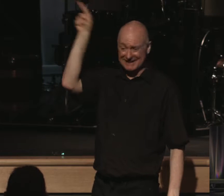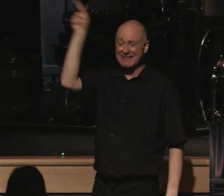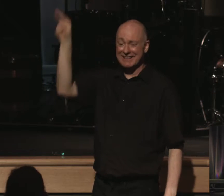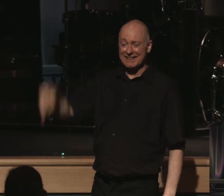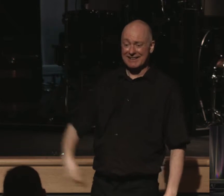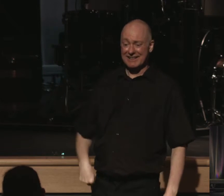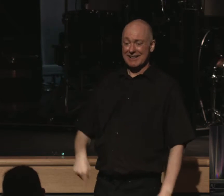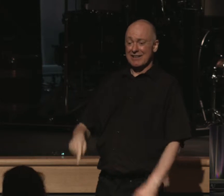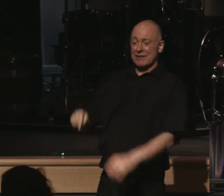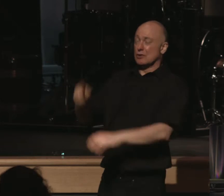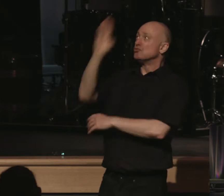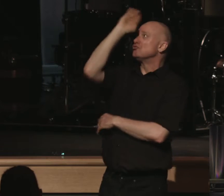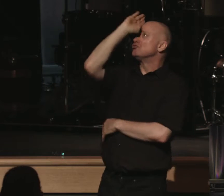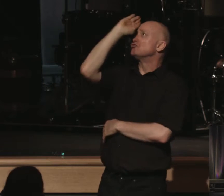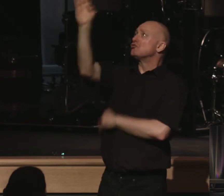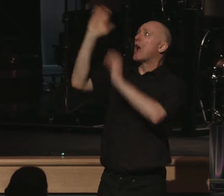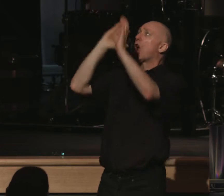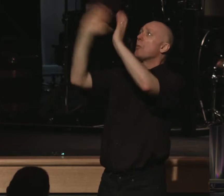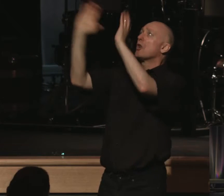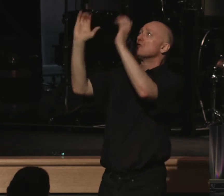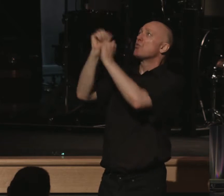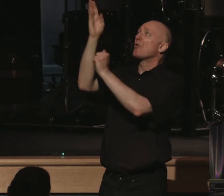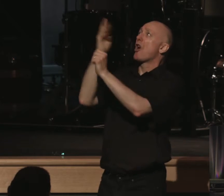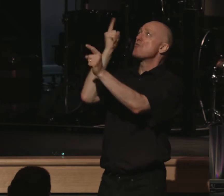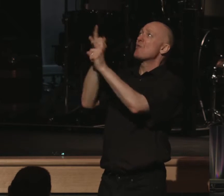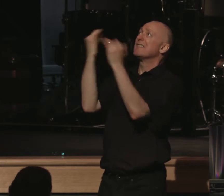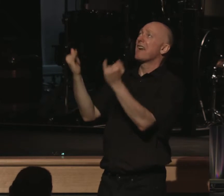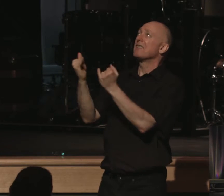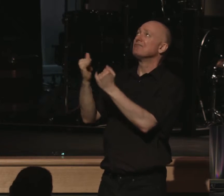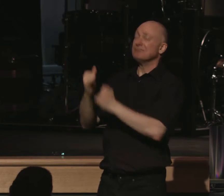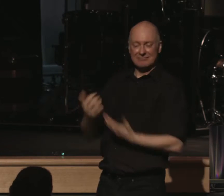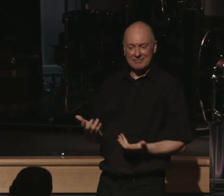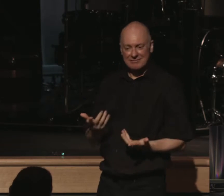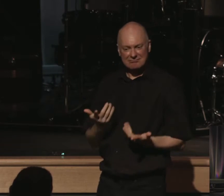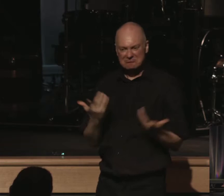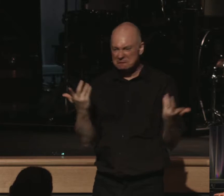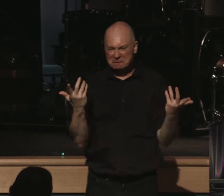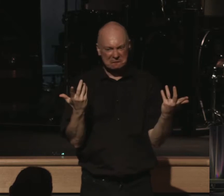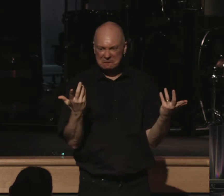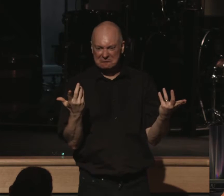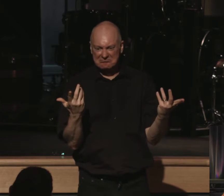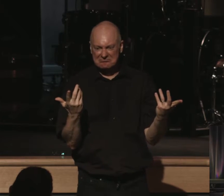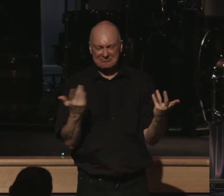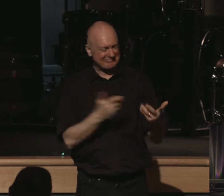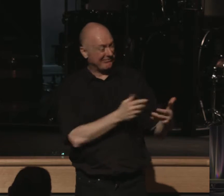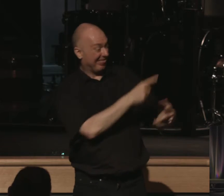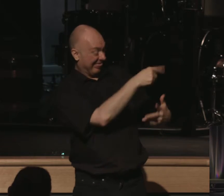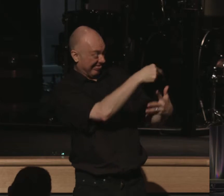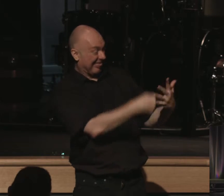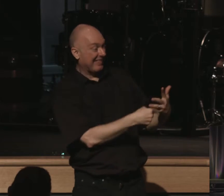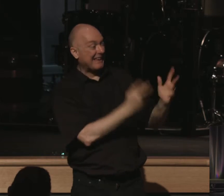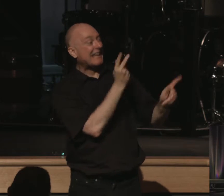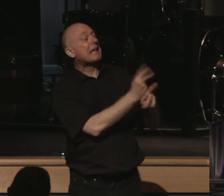direct communication with the eternal God right now. You can keep that stuff. I want Him.